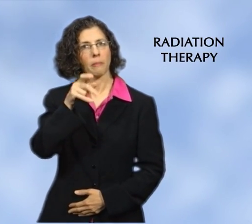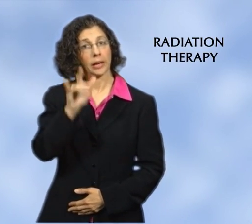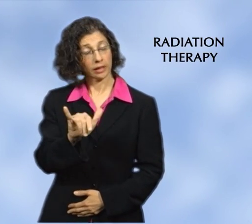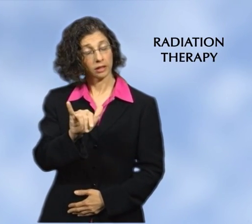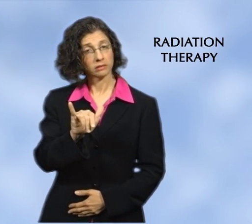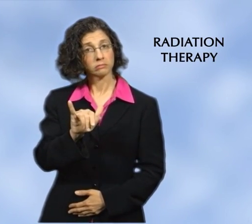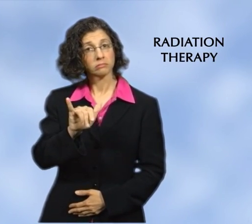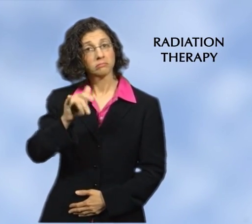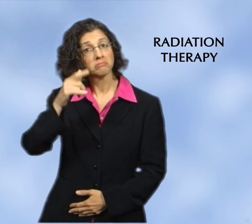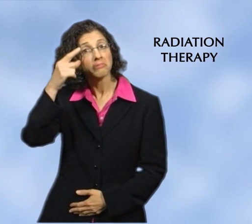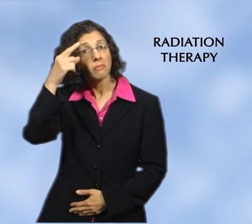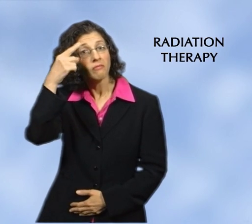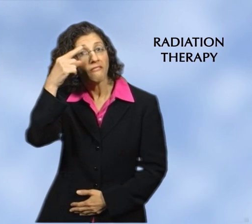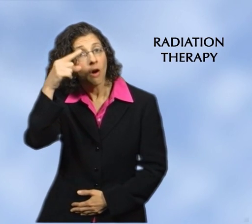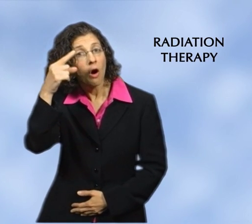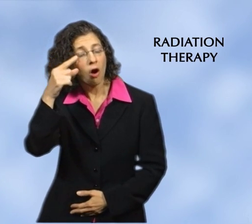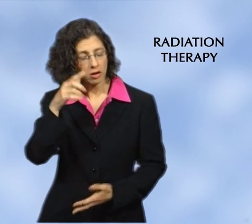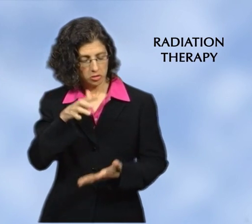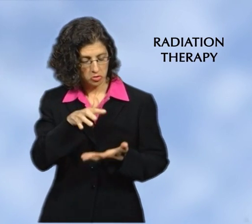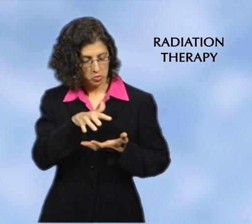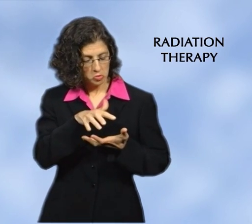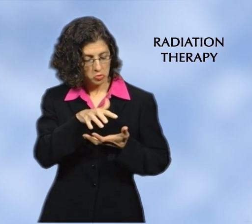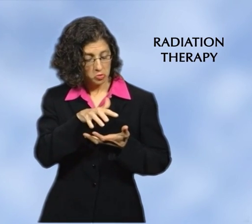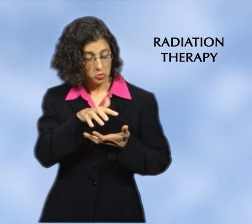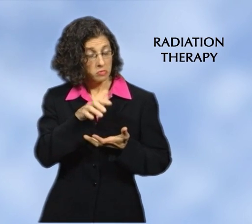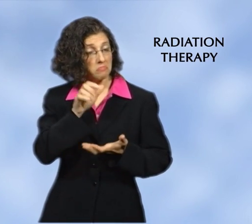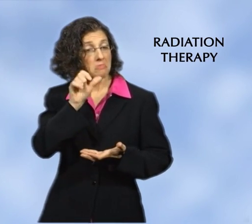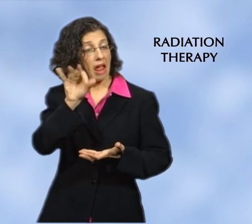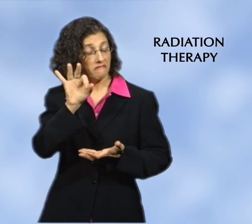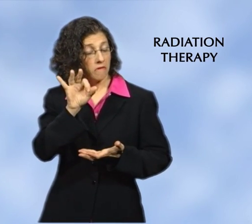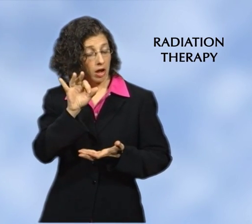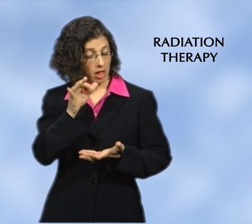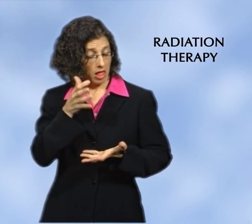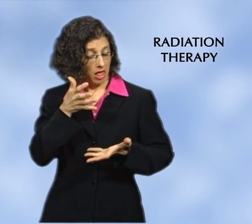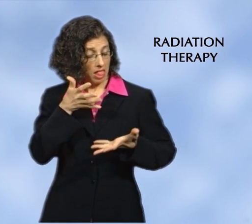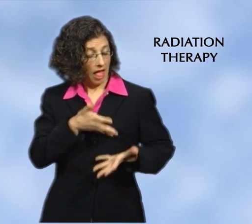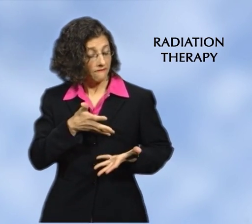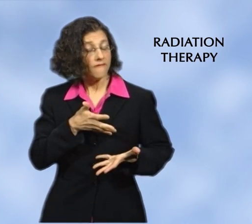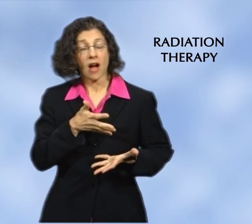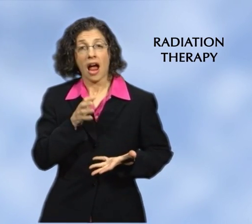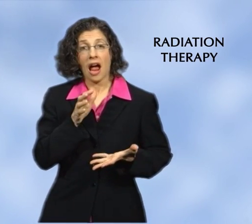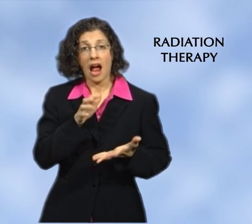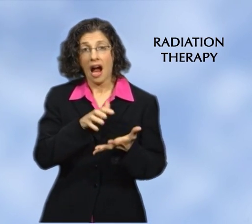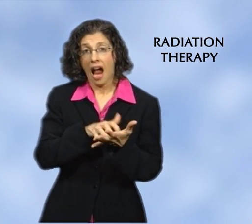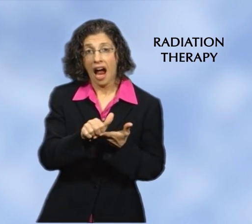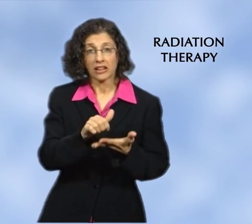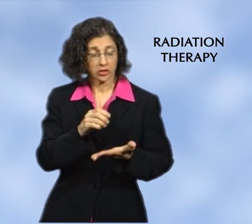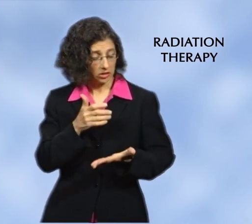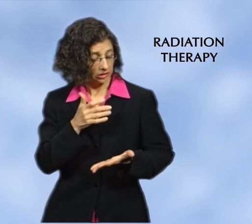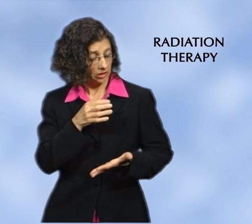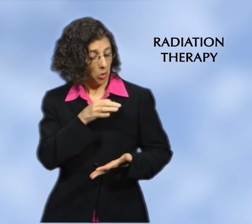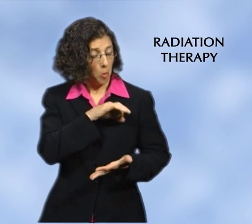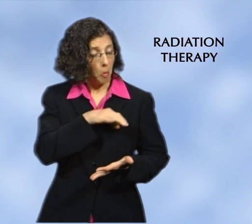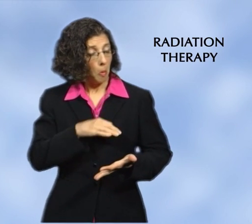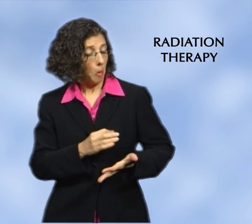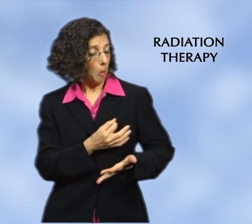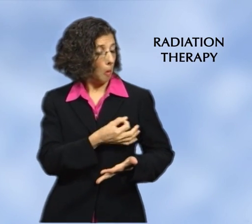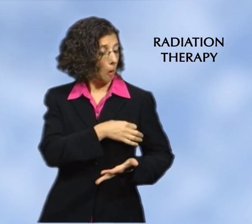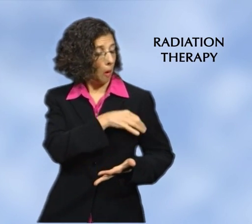followed by radiation therapy. This is a procedure in which x-rays are